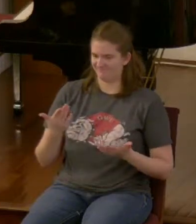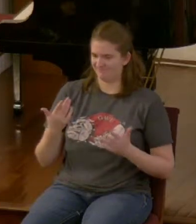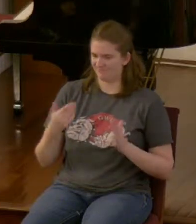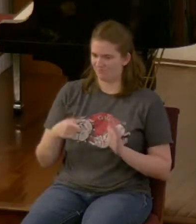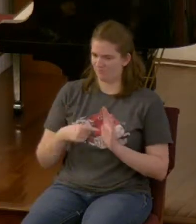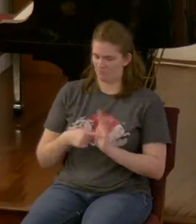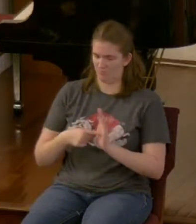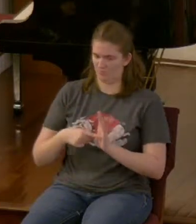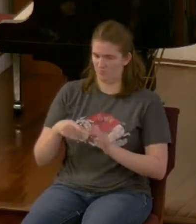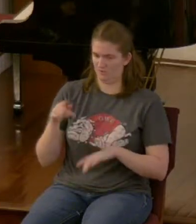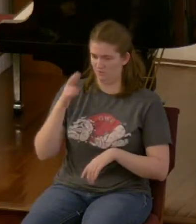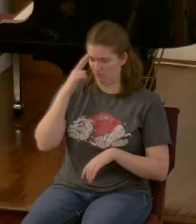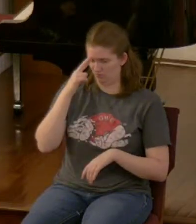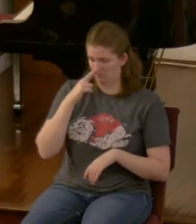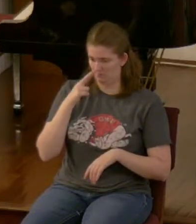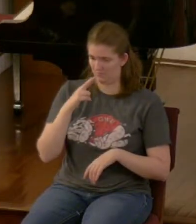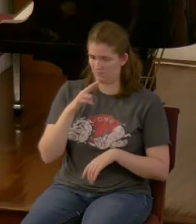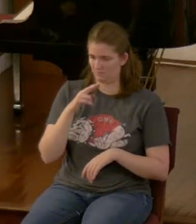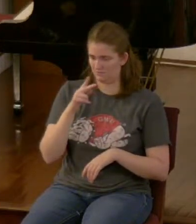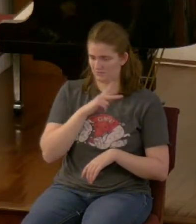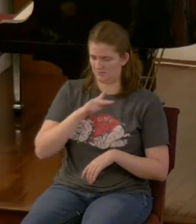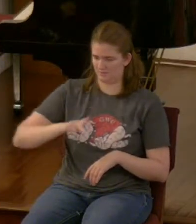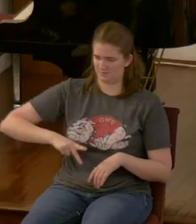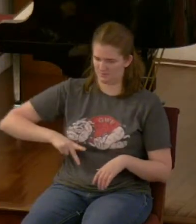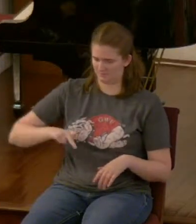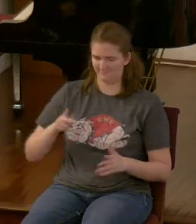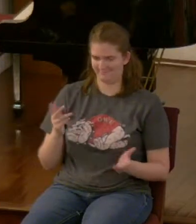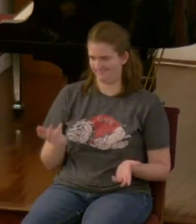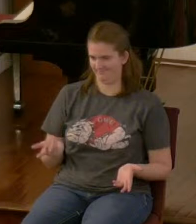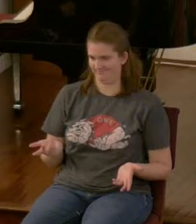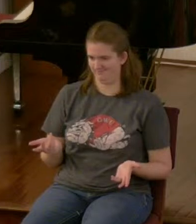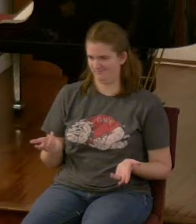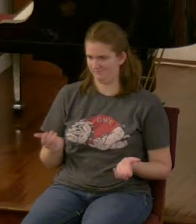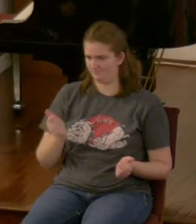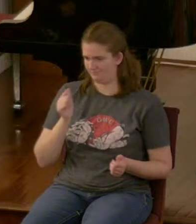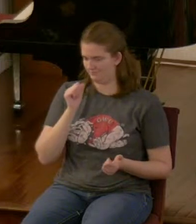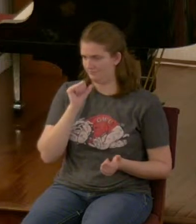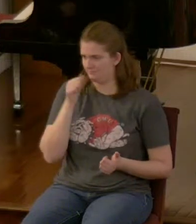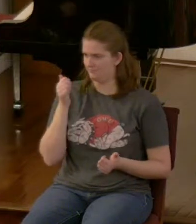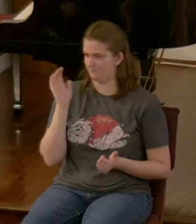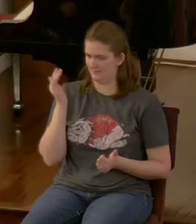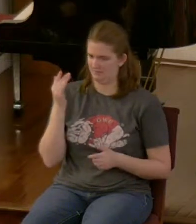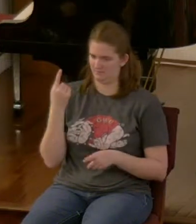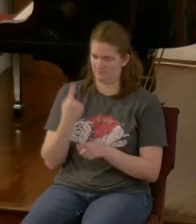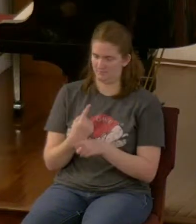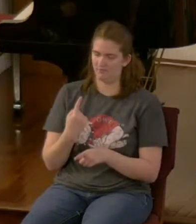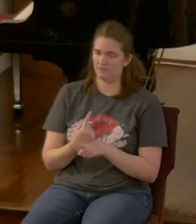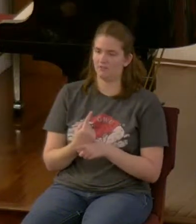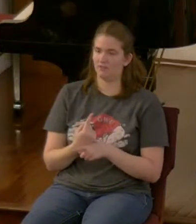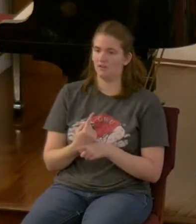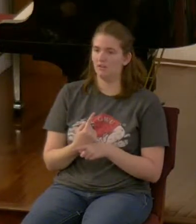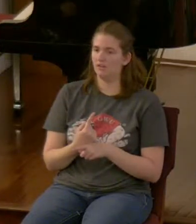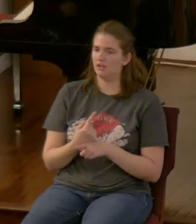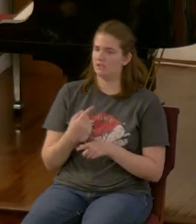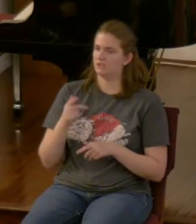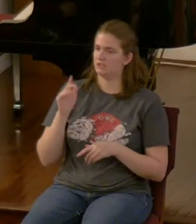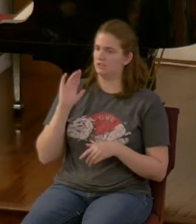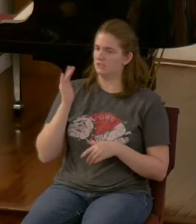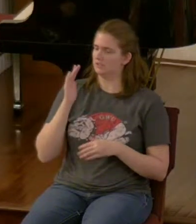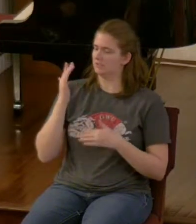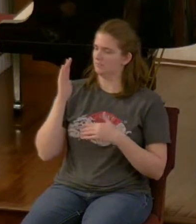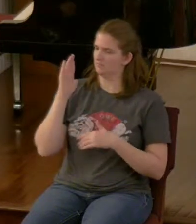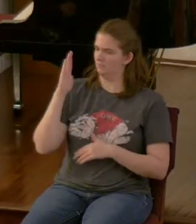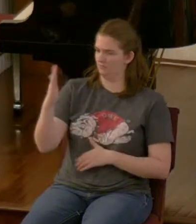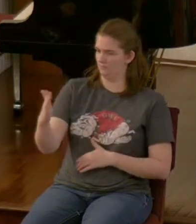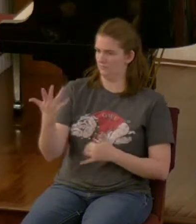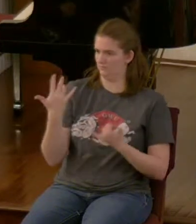if they are literal they are still in the future the only way to this has been fulfilled in spiritualized this